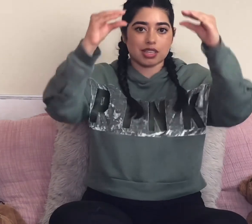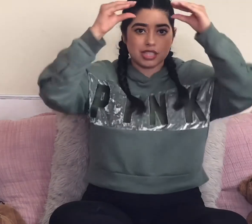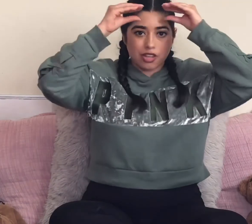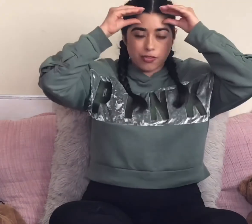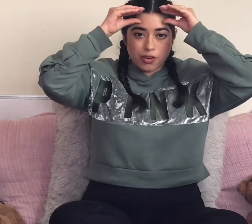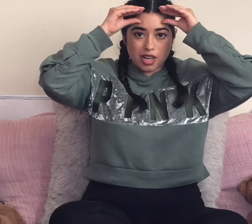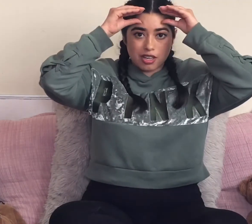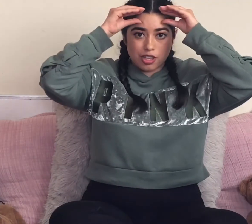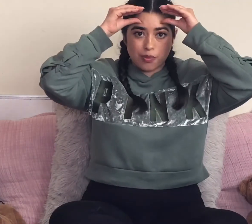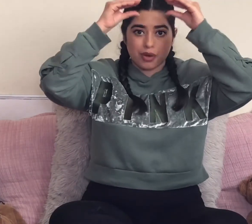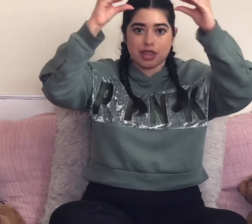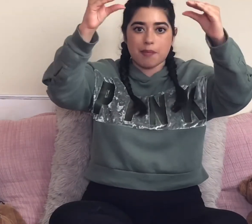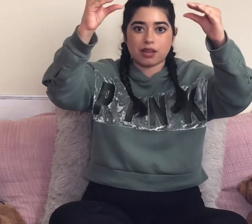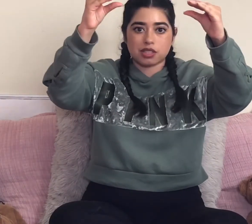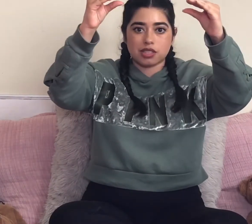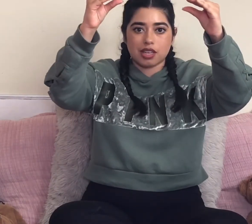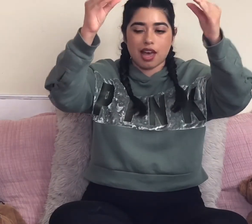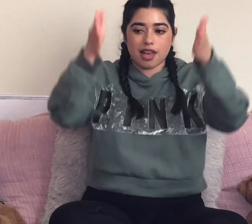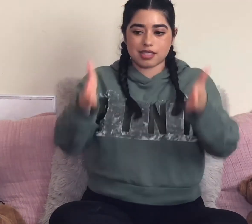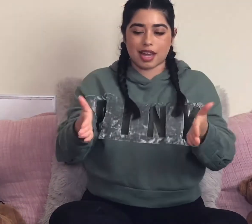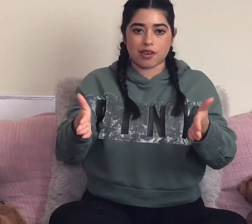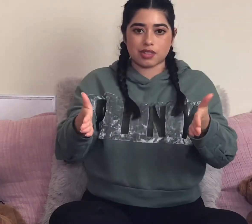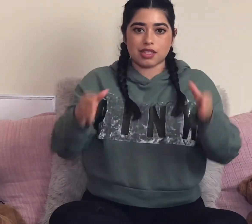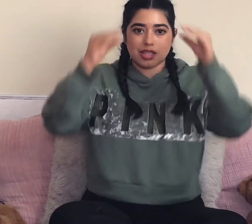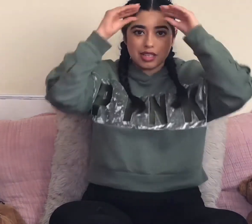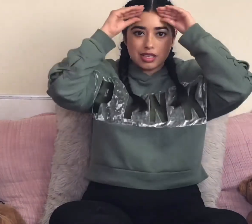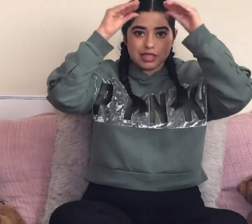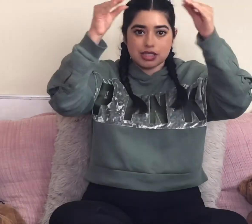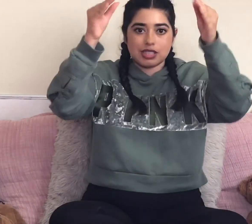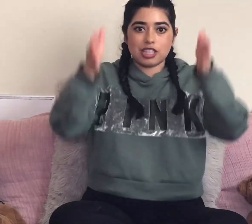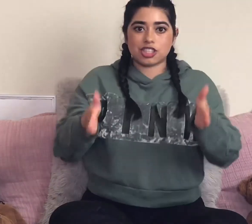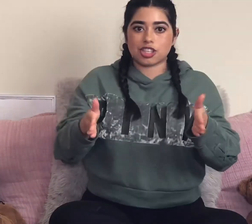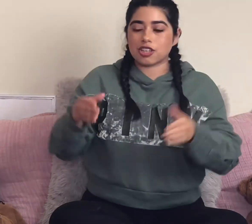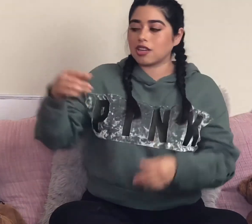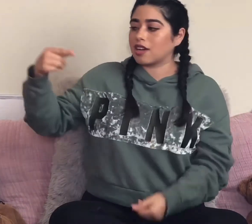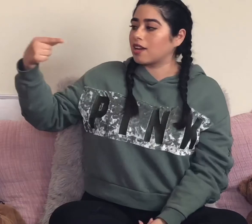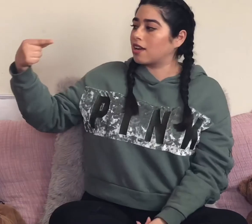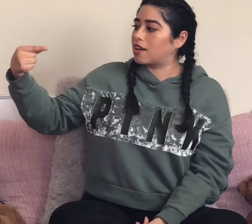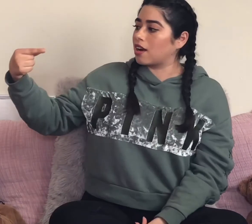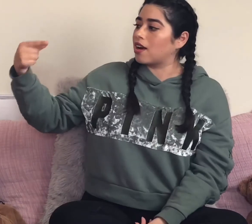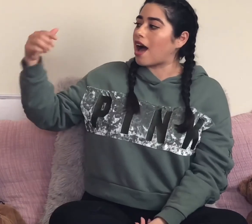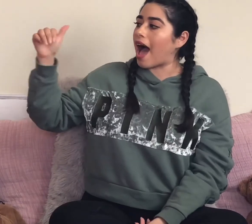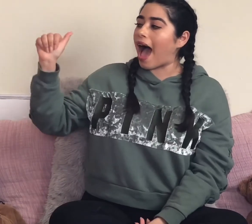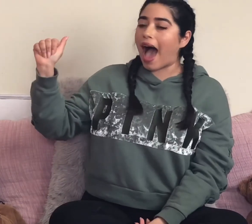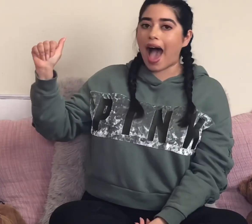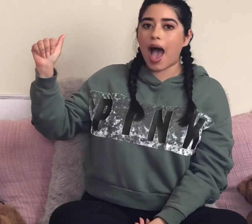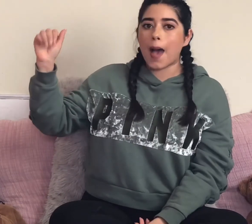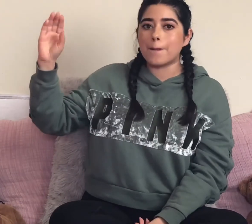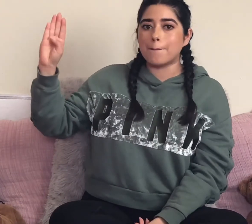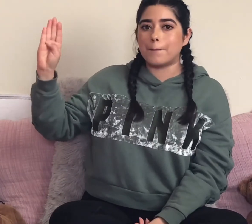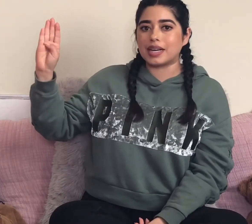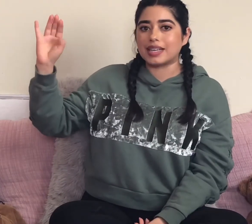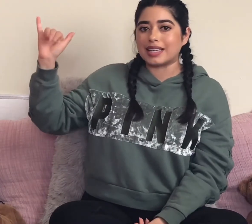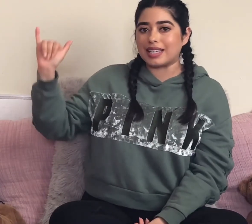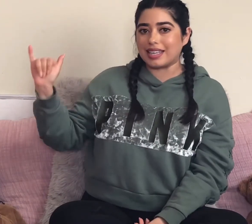in your forehead. You bring them out and down Teacher Teacher A B Y